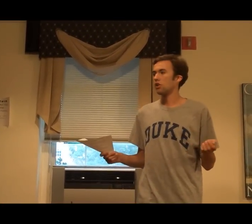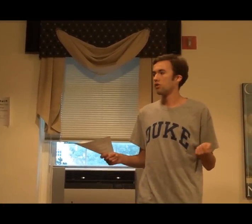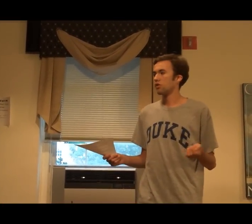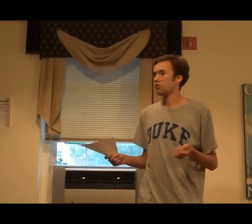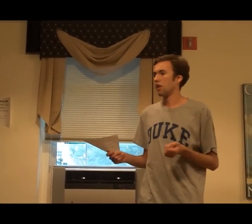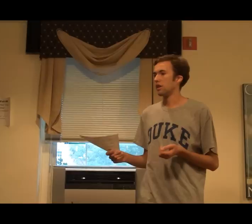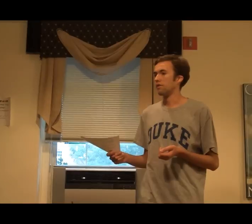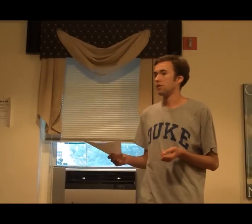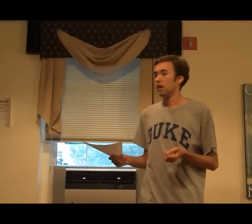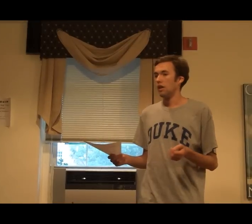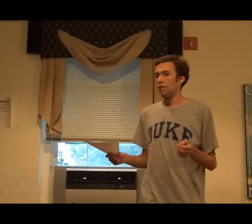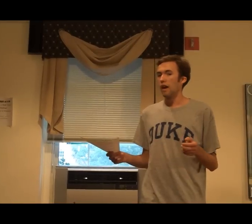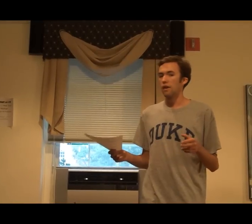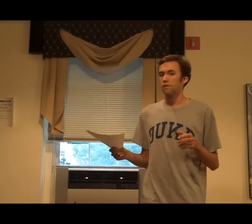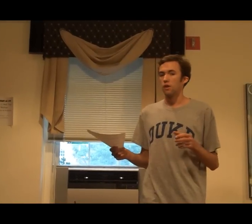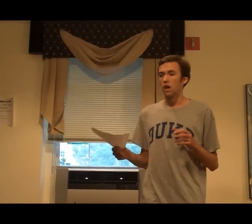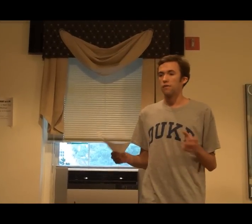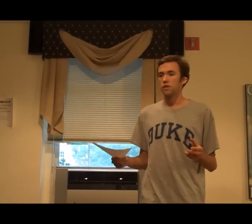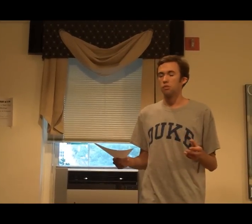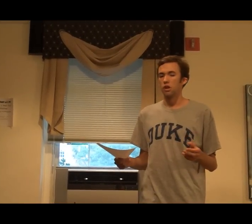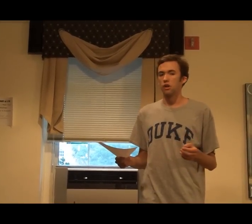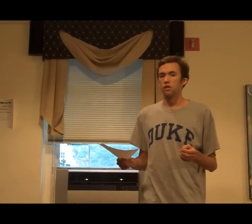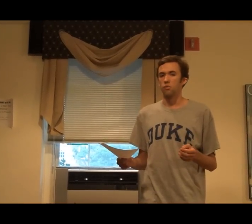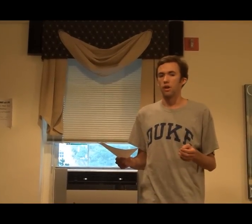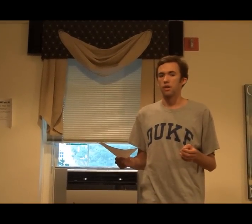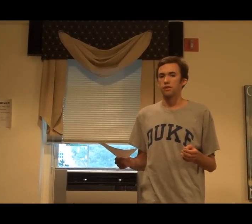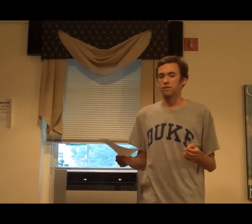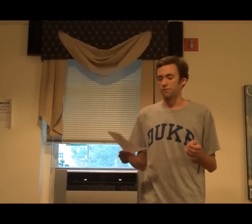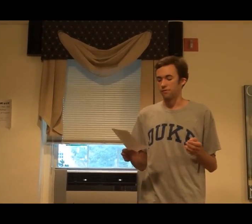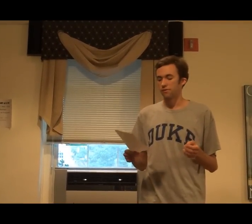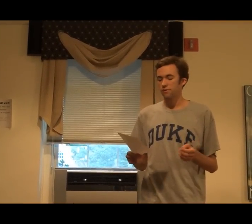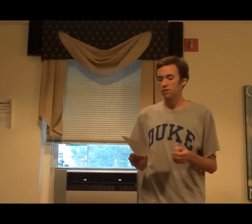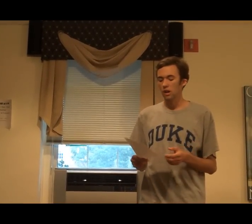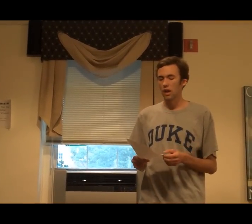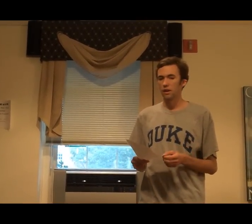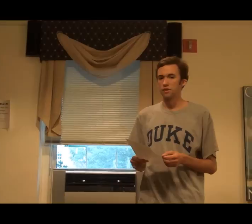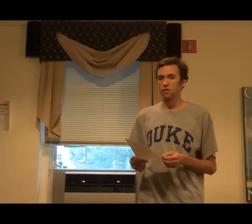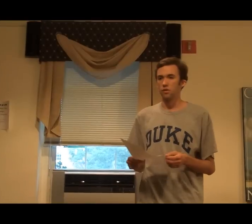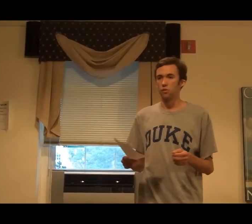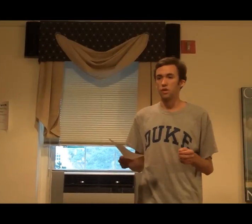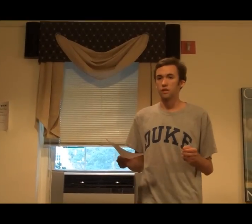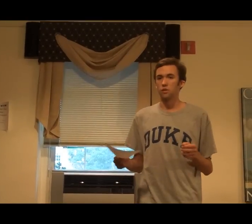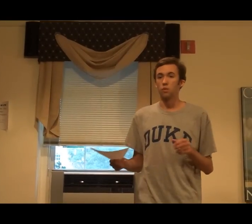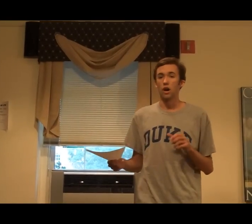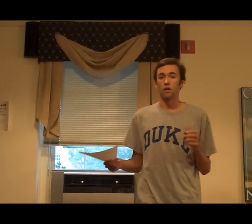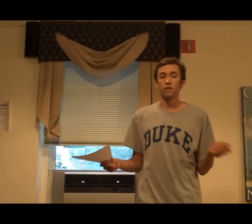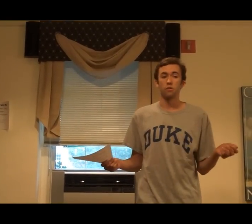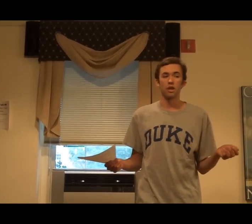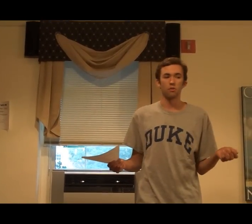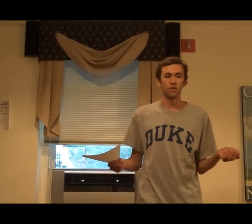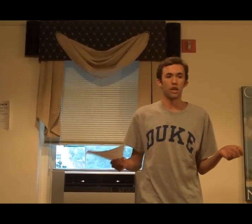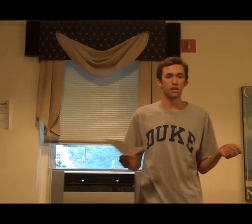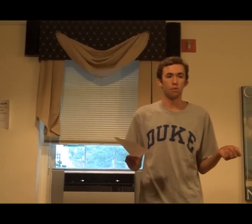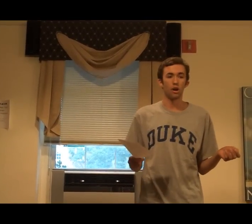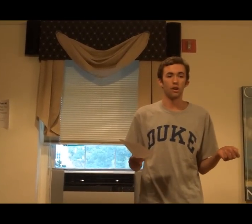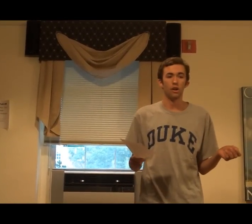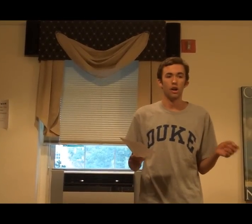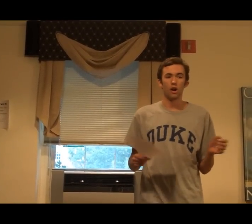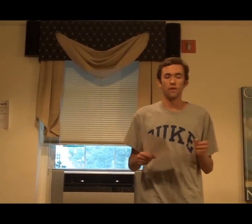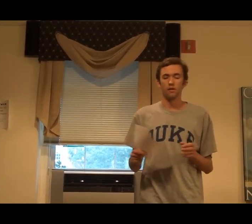closest relatives, they have a lot of similarities with us. And things that we often think would set us apart are found